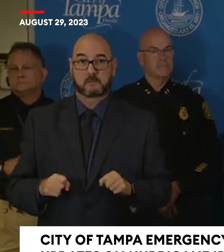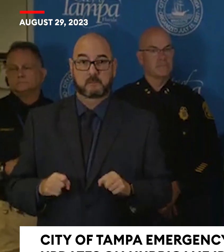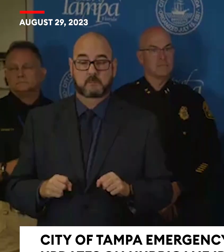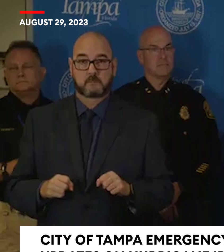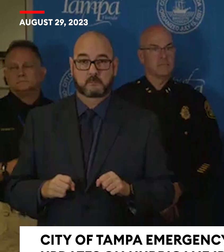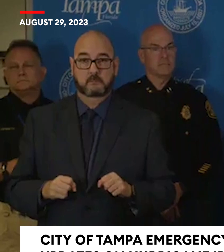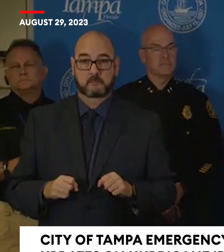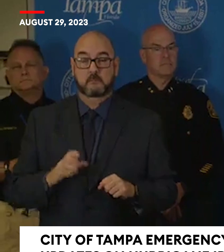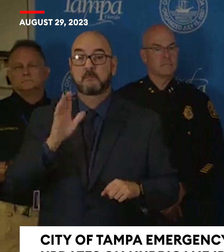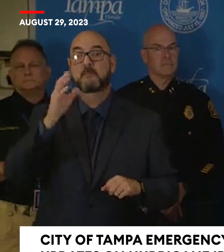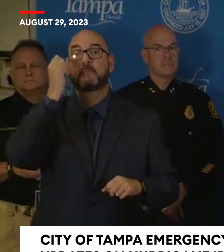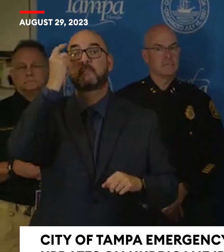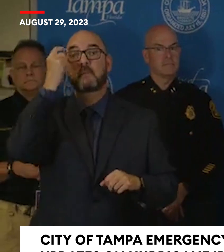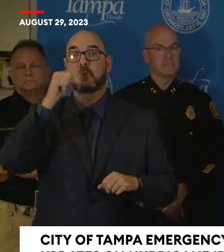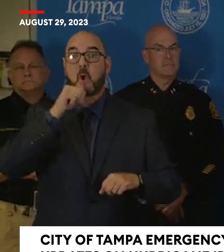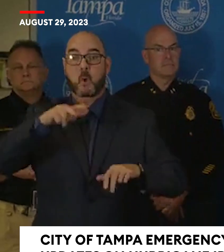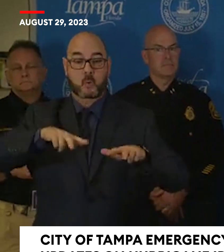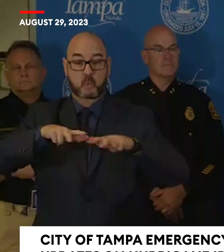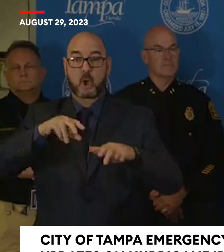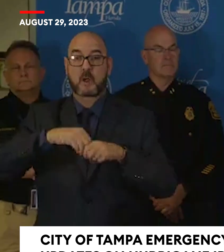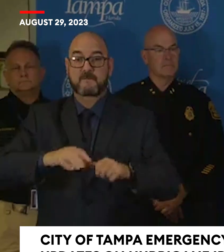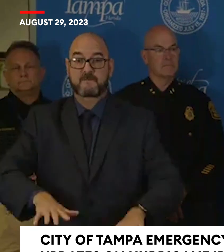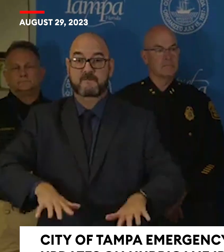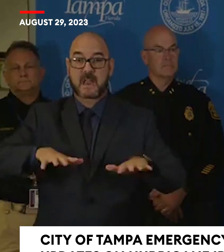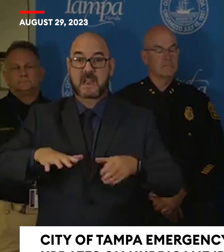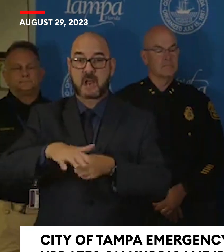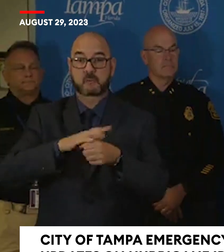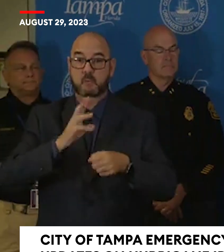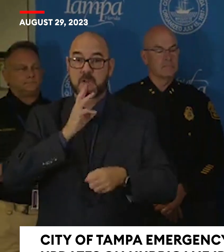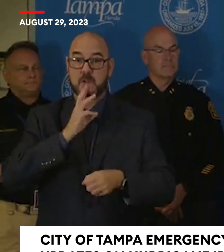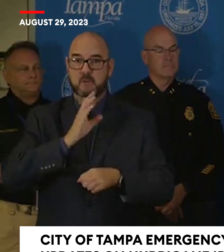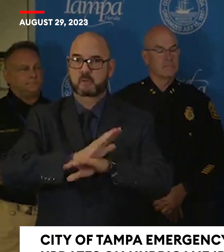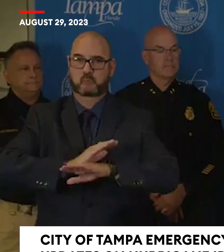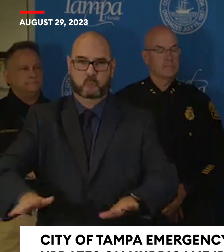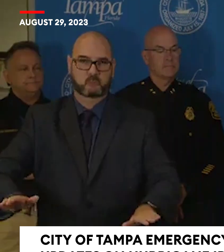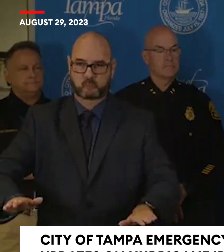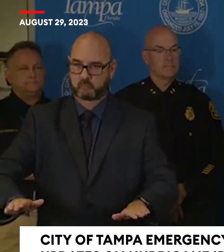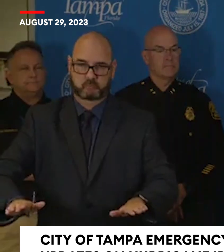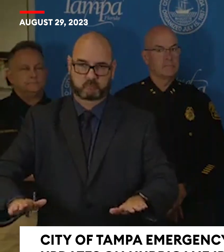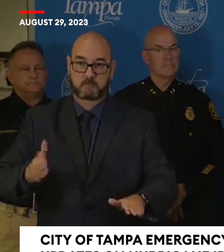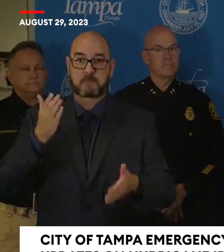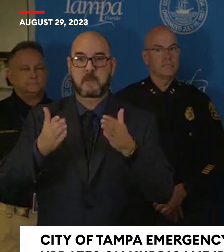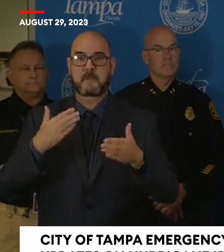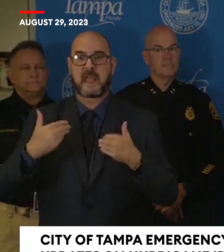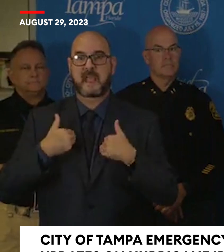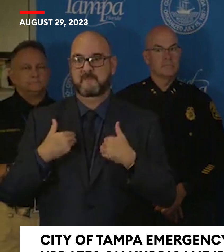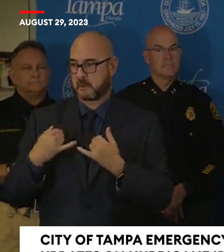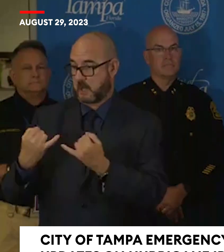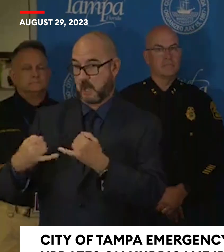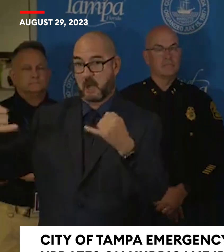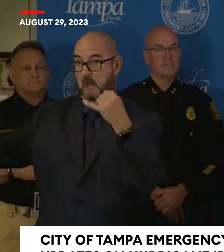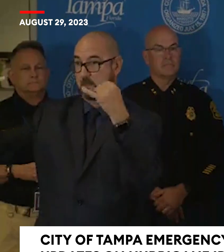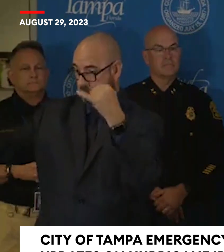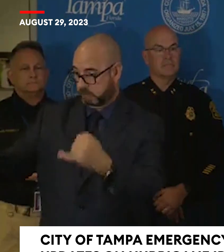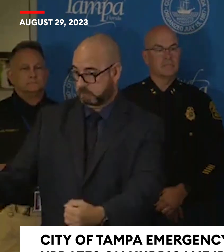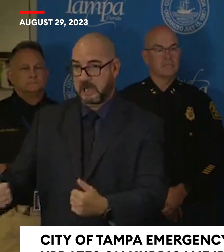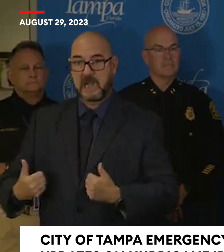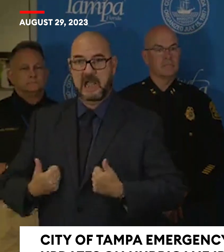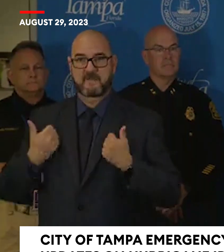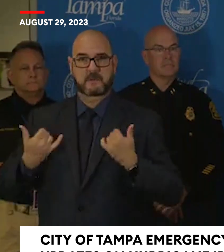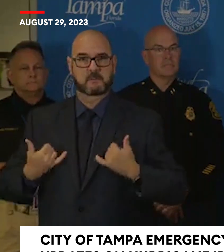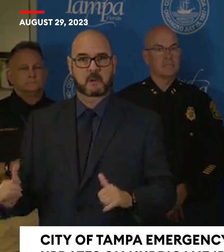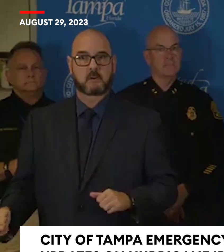power lines and other hazards. And then remember to avoid downed power lines and stay as far away as possible. Do not touch